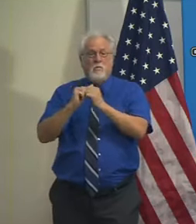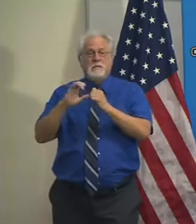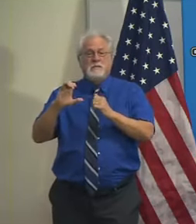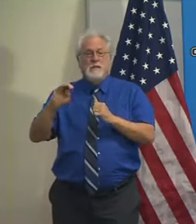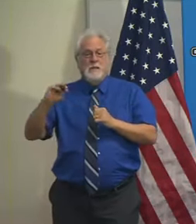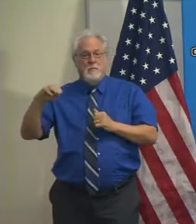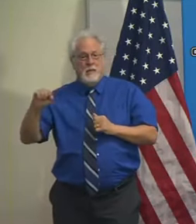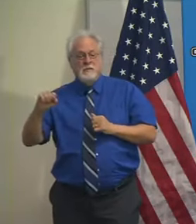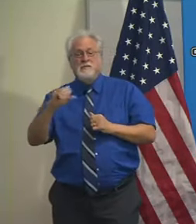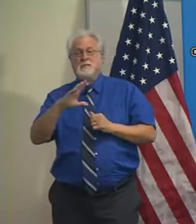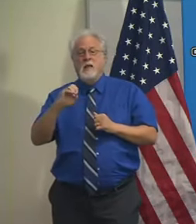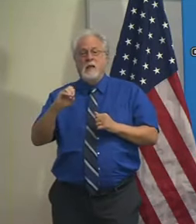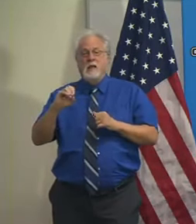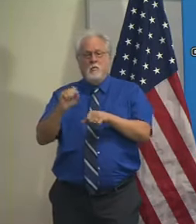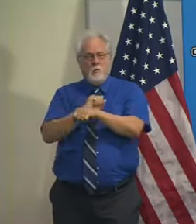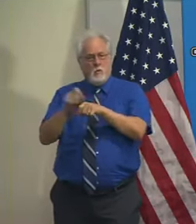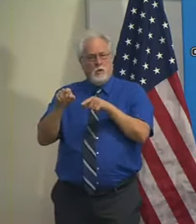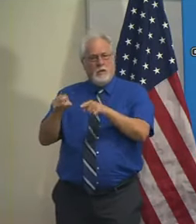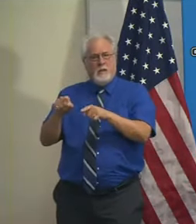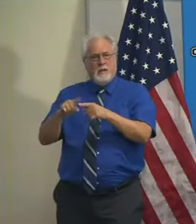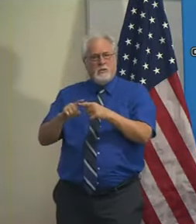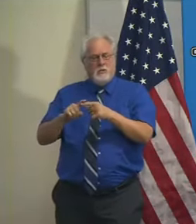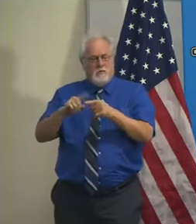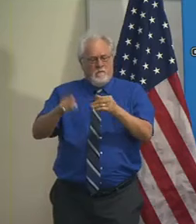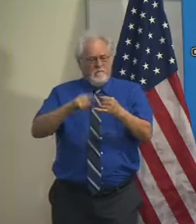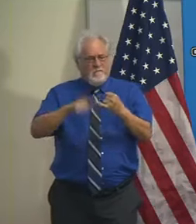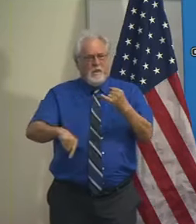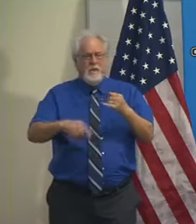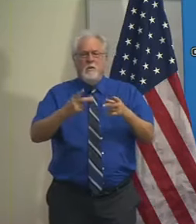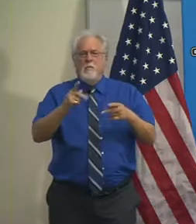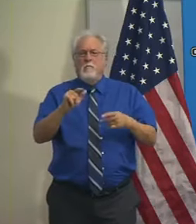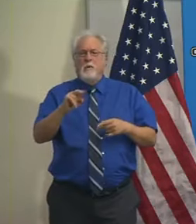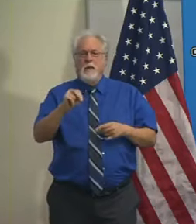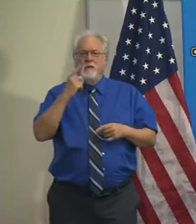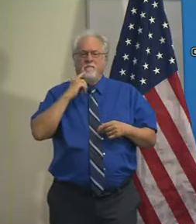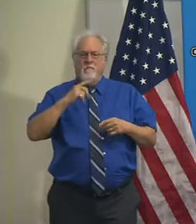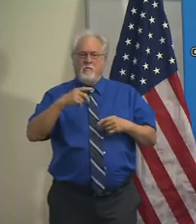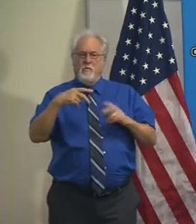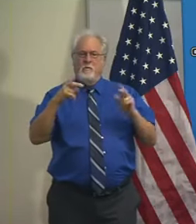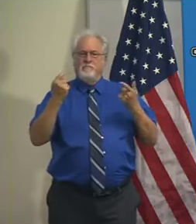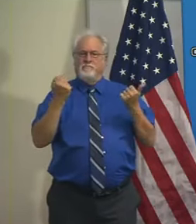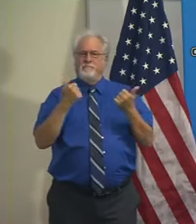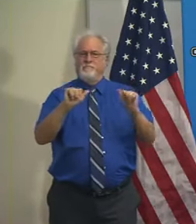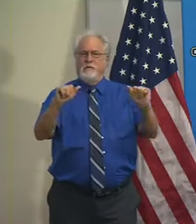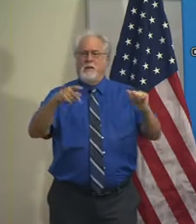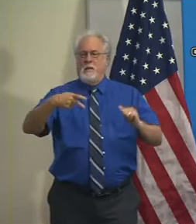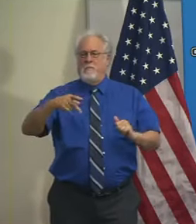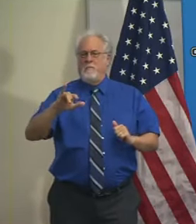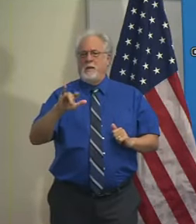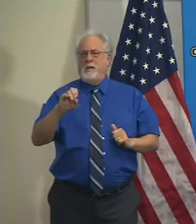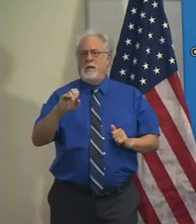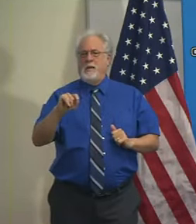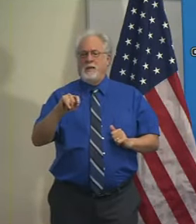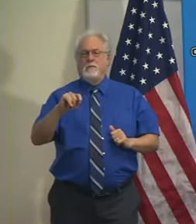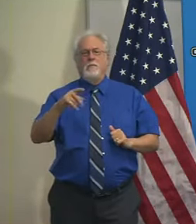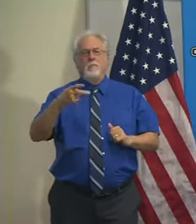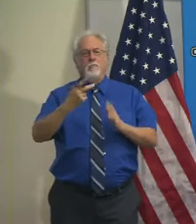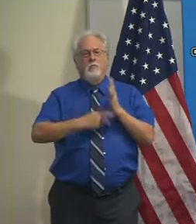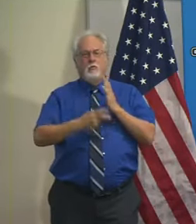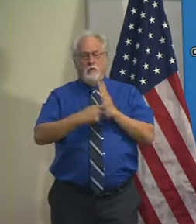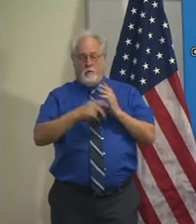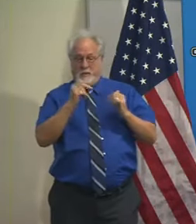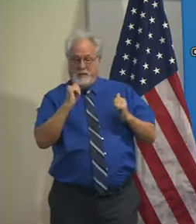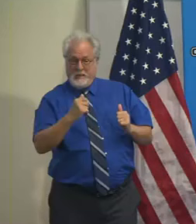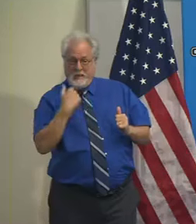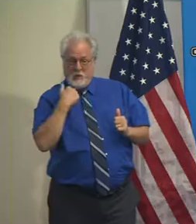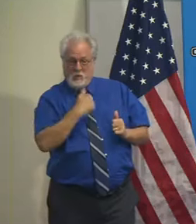has been working to finalize plans for a pilot program where we're going to try to see if we